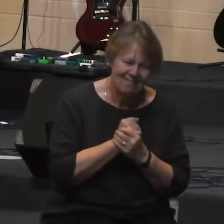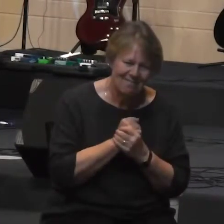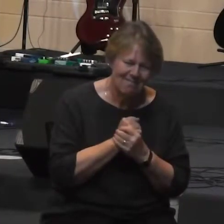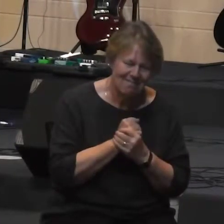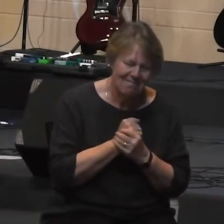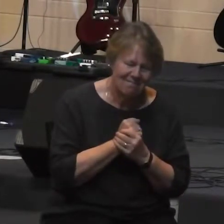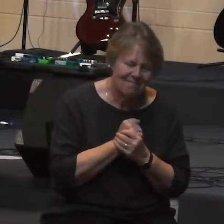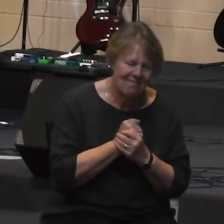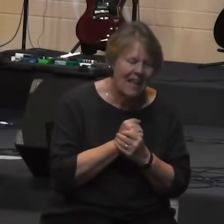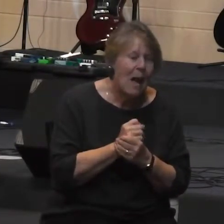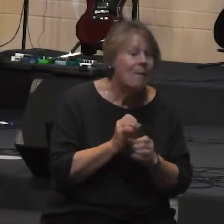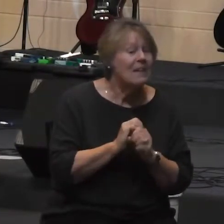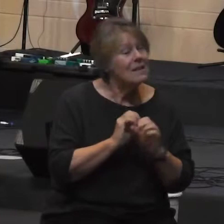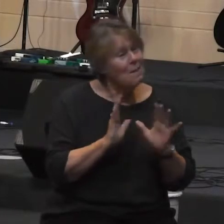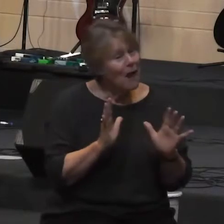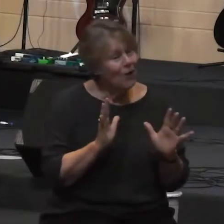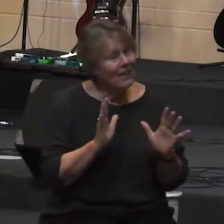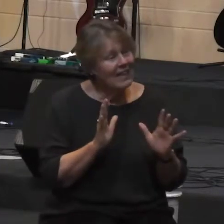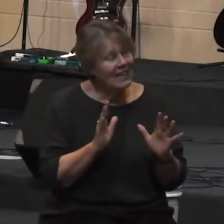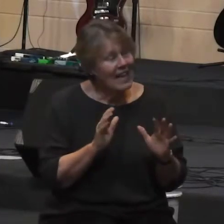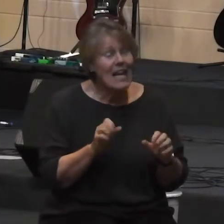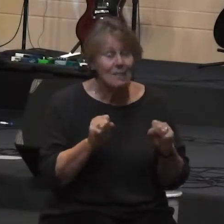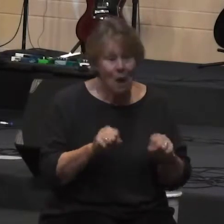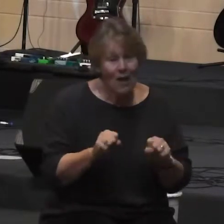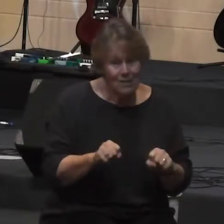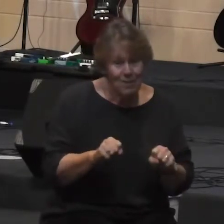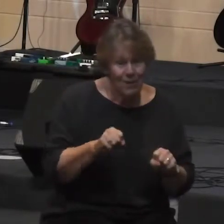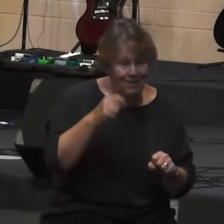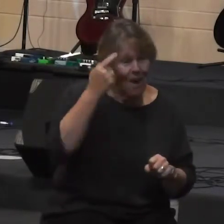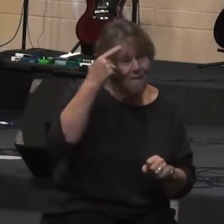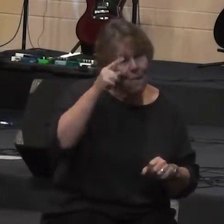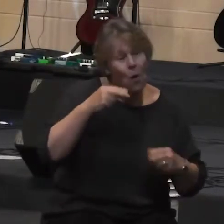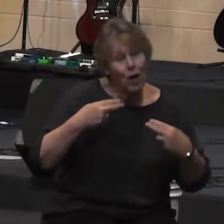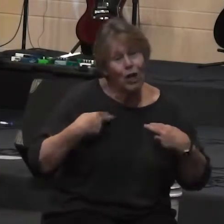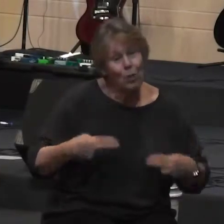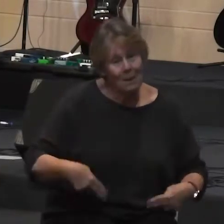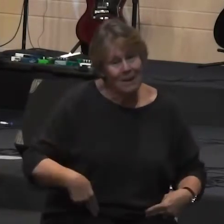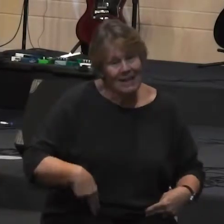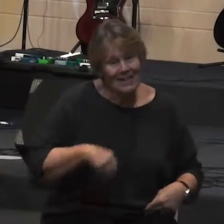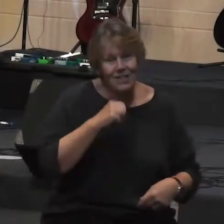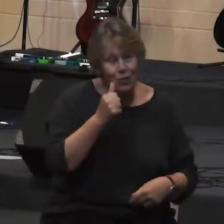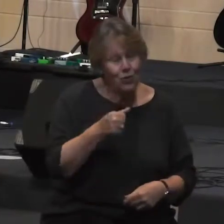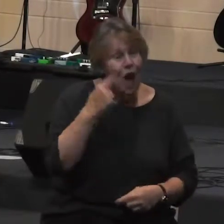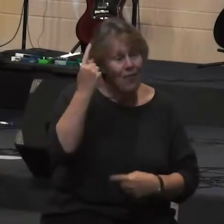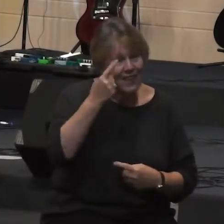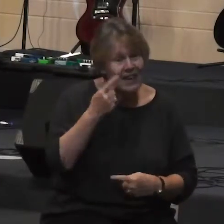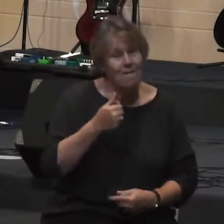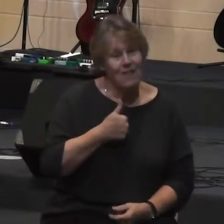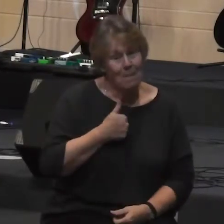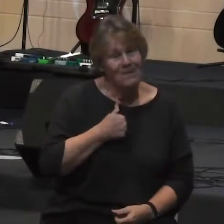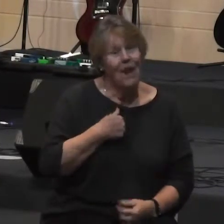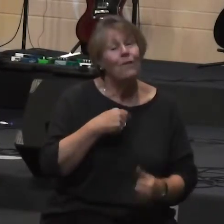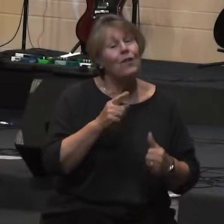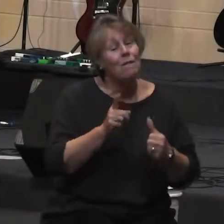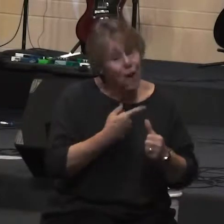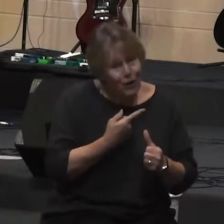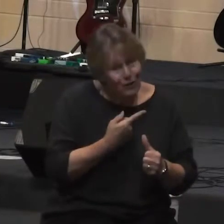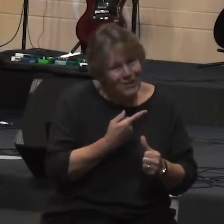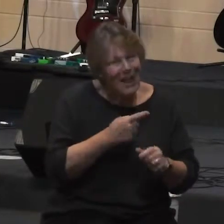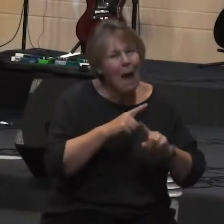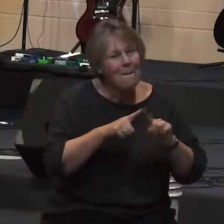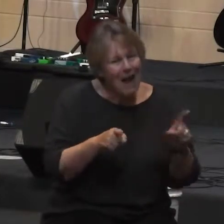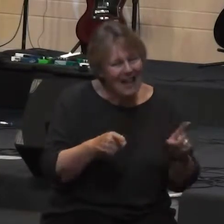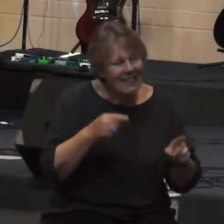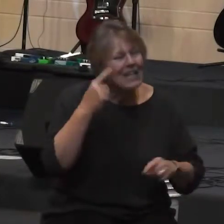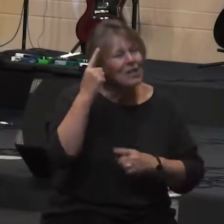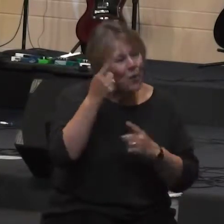because apparently it's possible for humans to think not of themselves first but to think of the needs of the